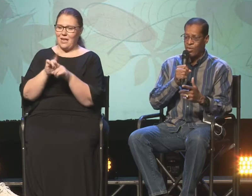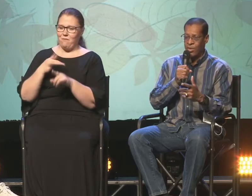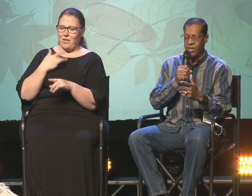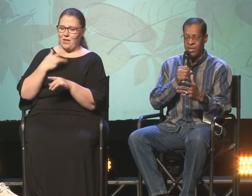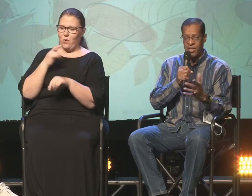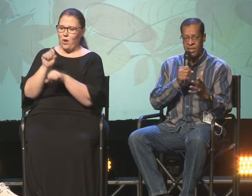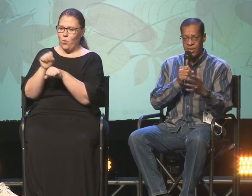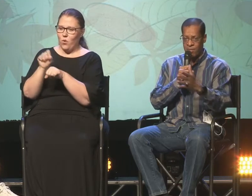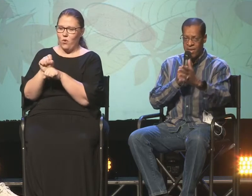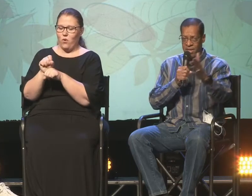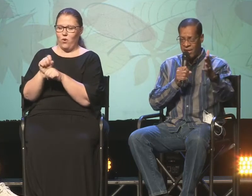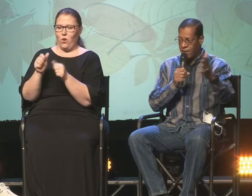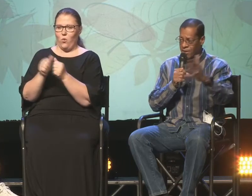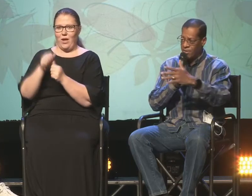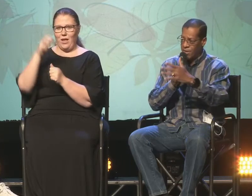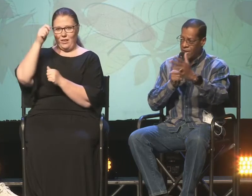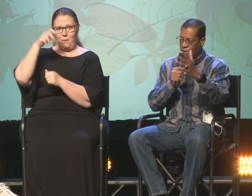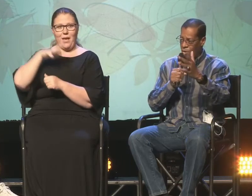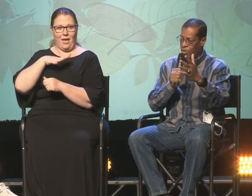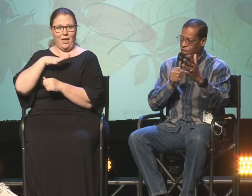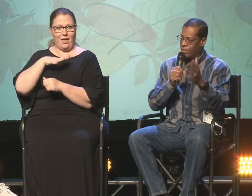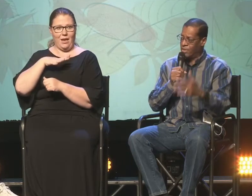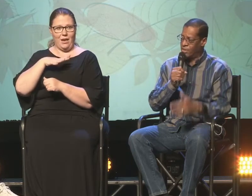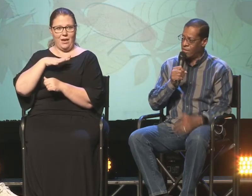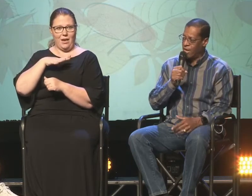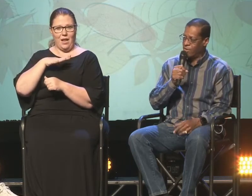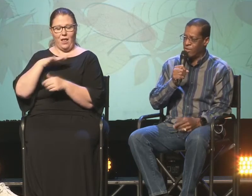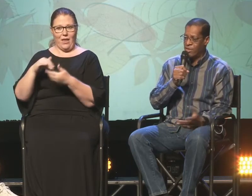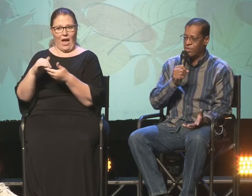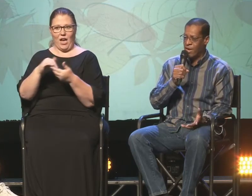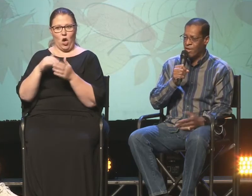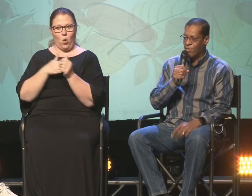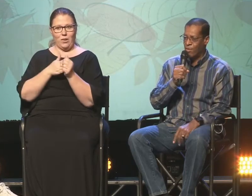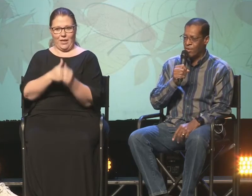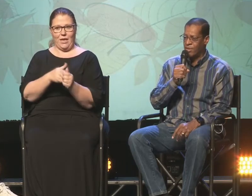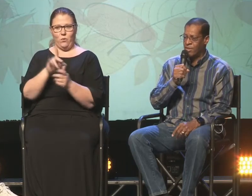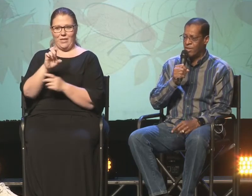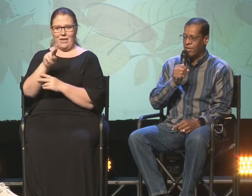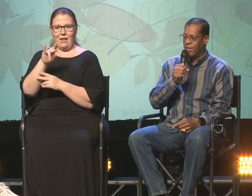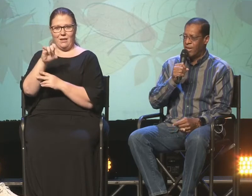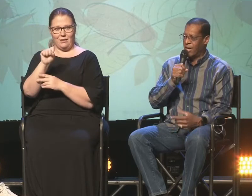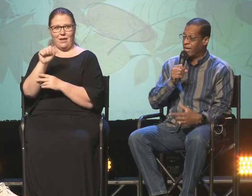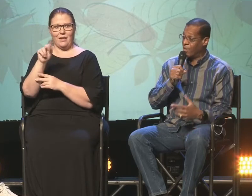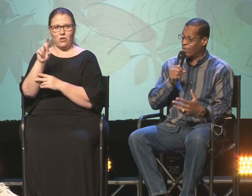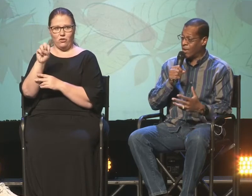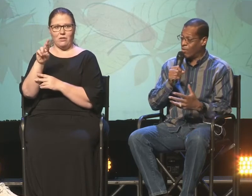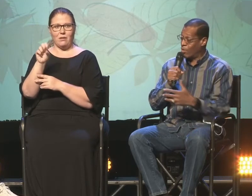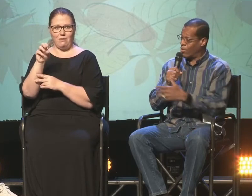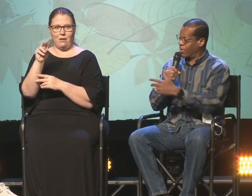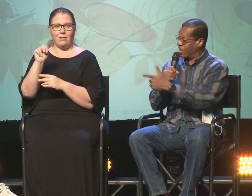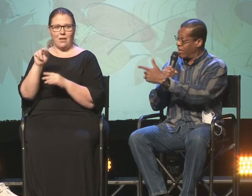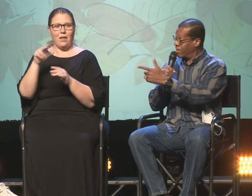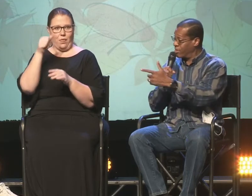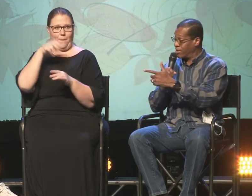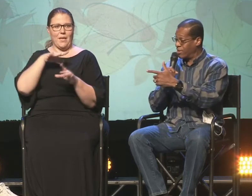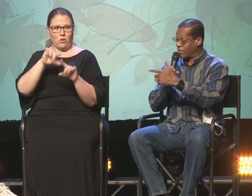I work with the men that I, that co-lead with Dennis Anderson on Saturday mornings. I get it when I work with kids, you know, the